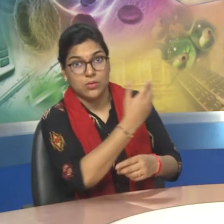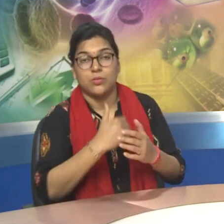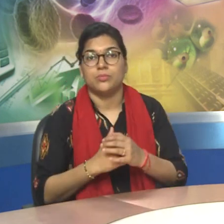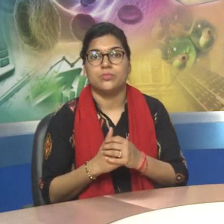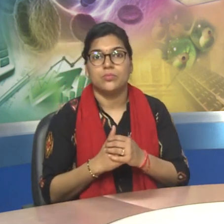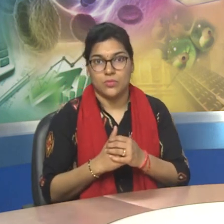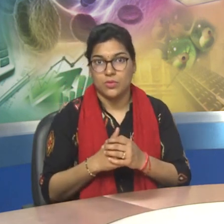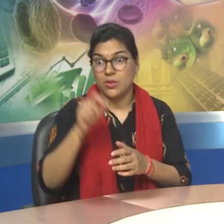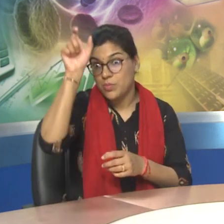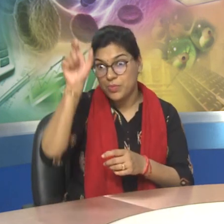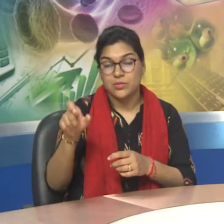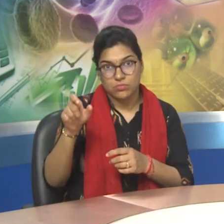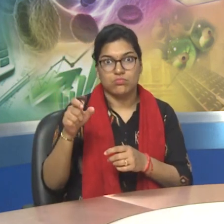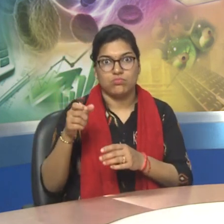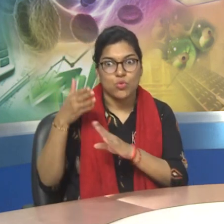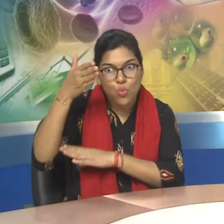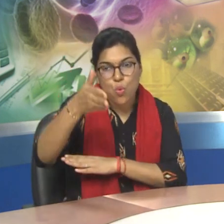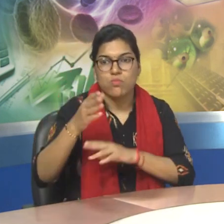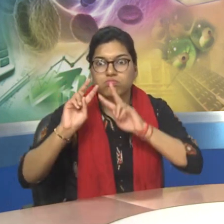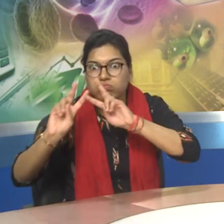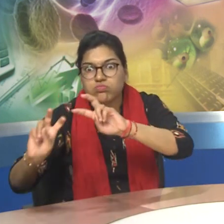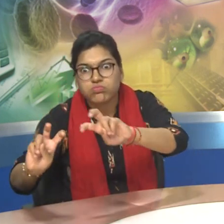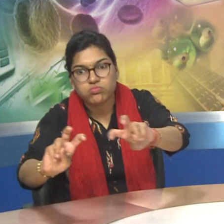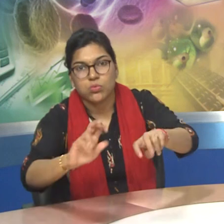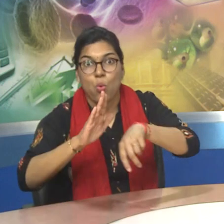cod charts that's one that comes down below the mark they're down on value I'm theWhistemers both the